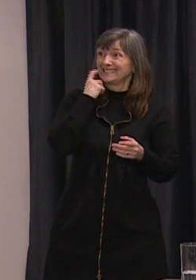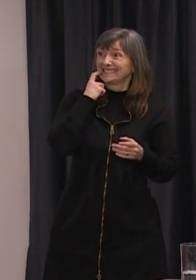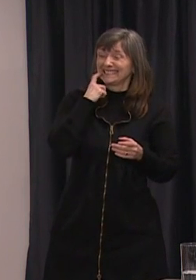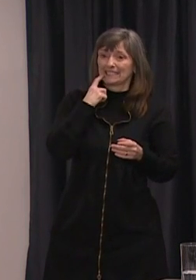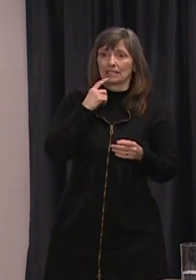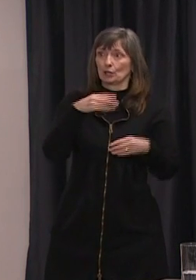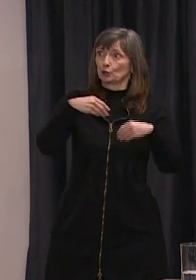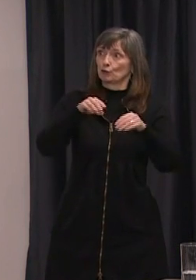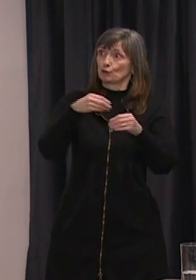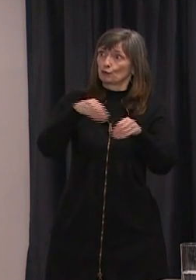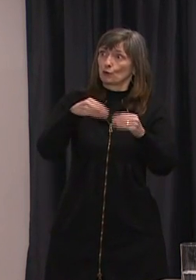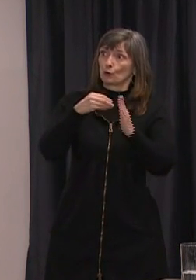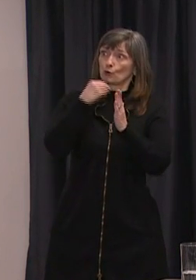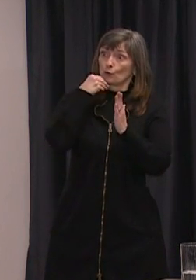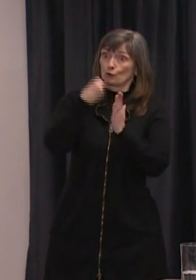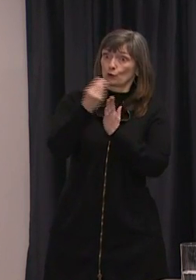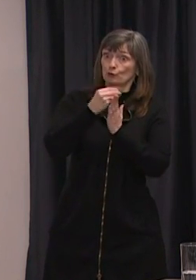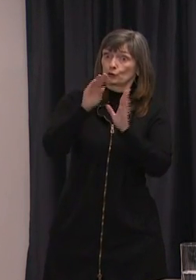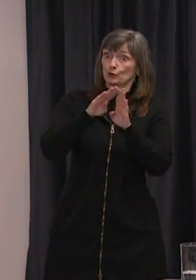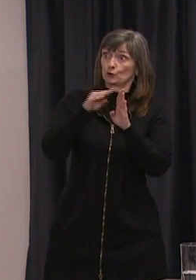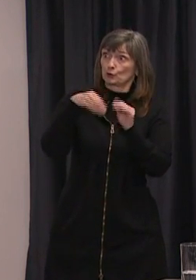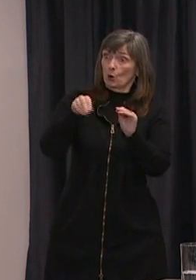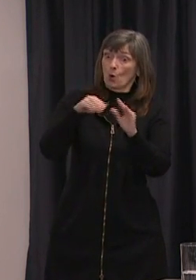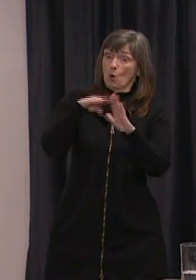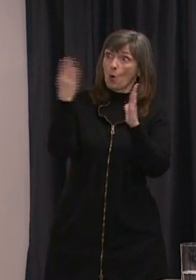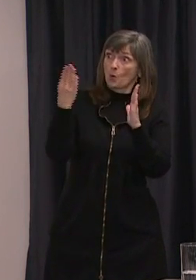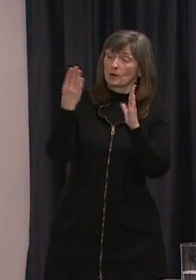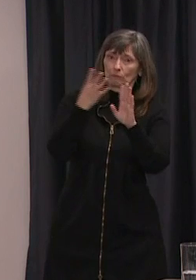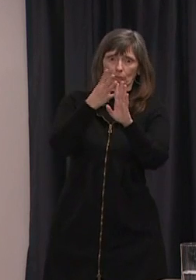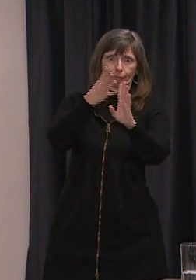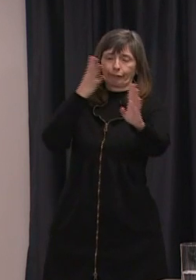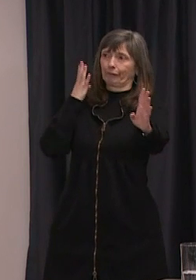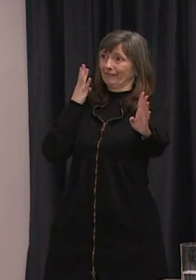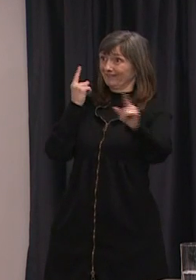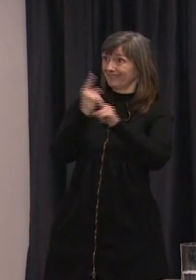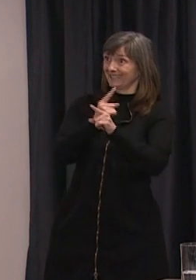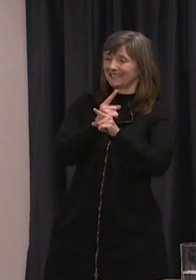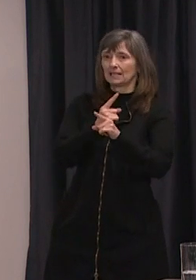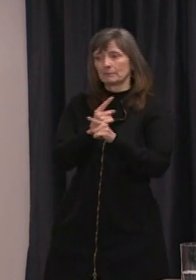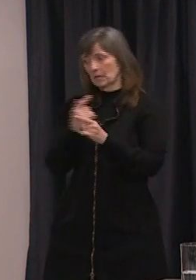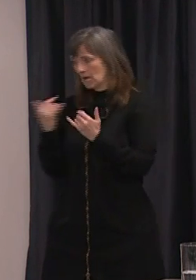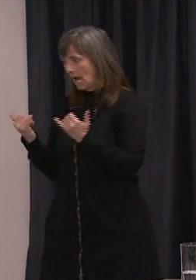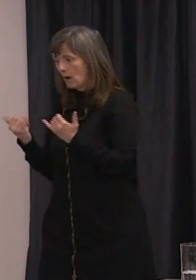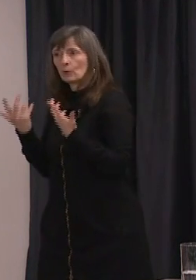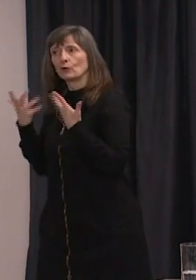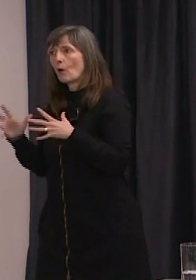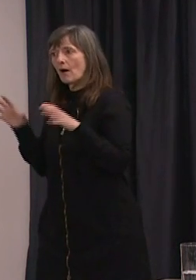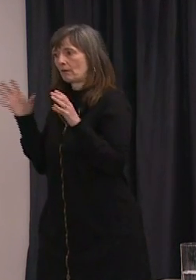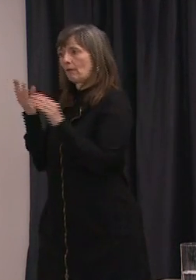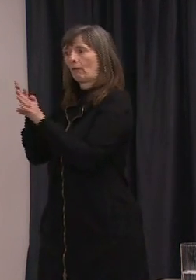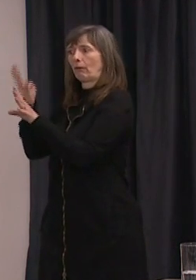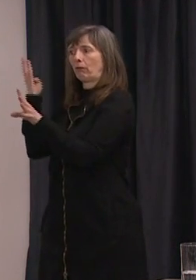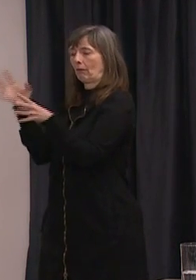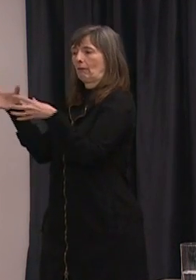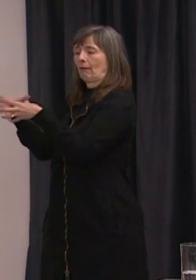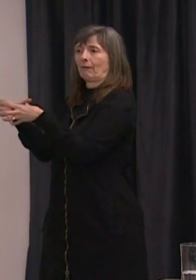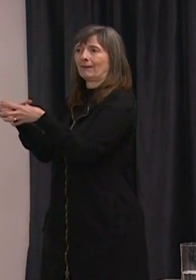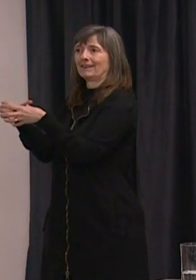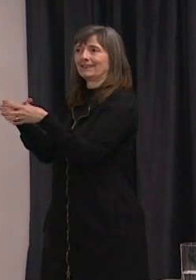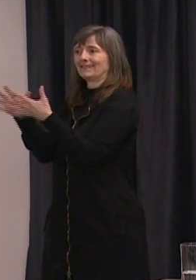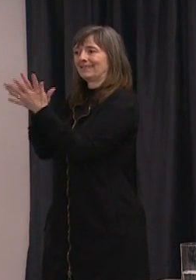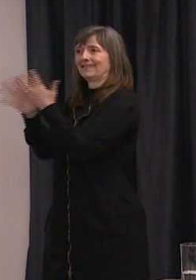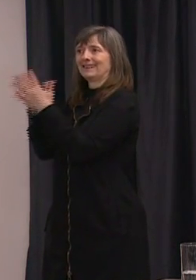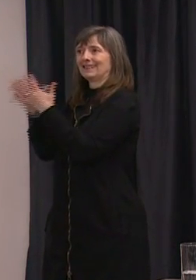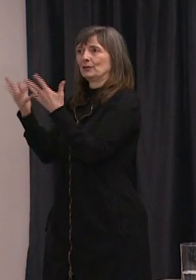lineups outside those places our problem now is trying to prevent people clumping together and paradoxically